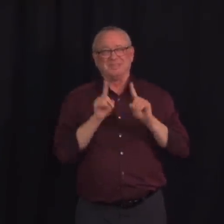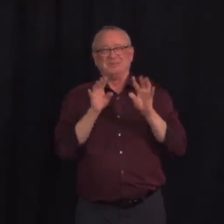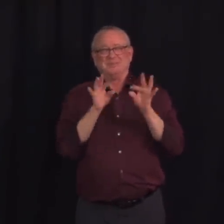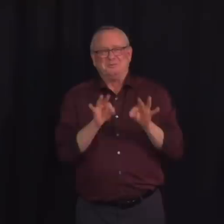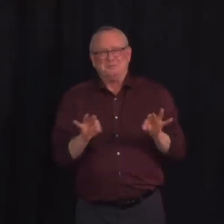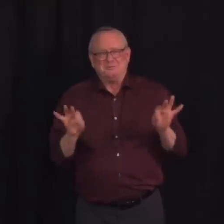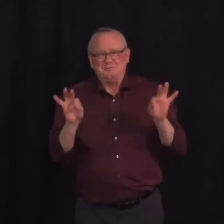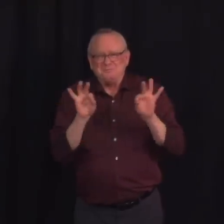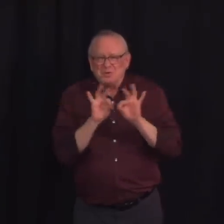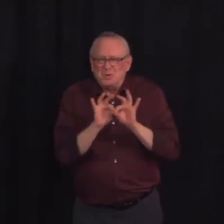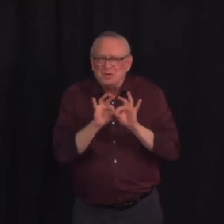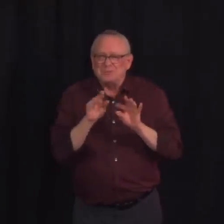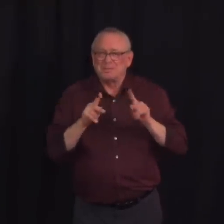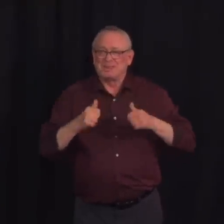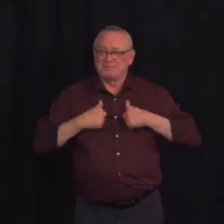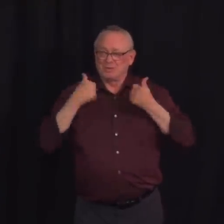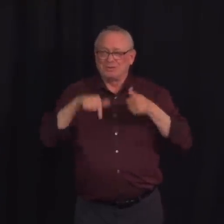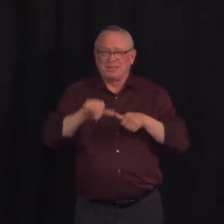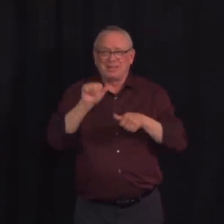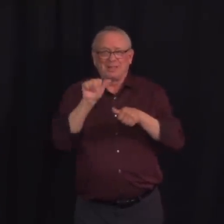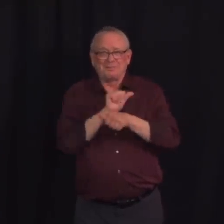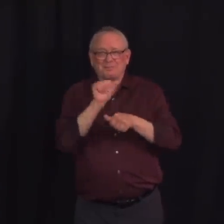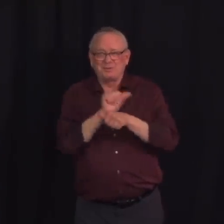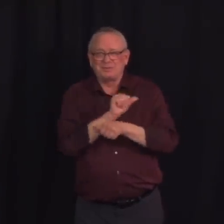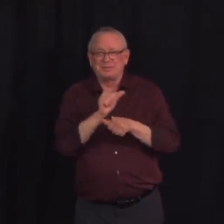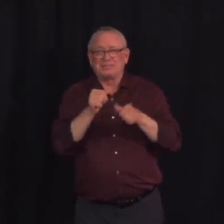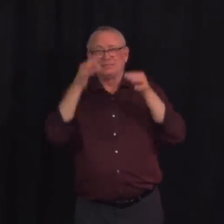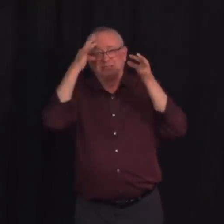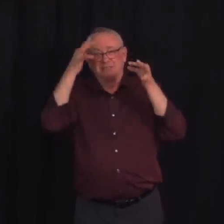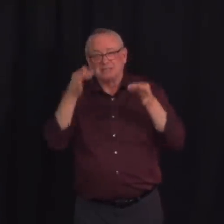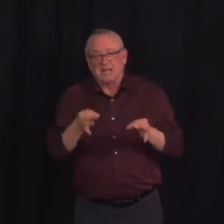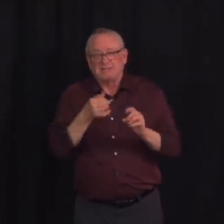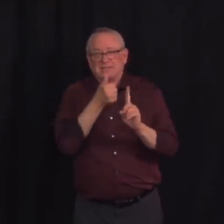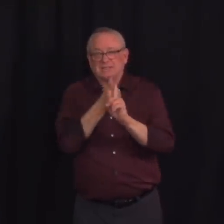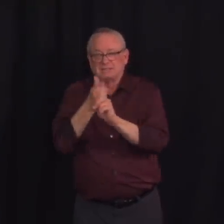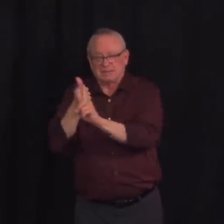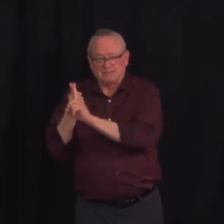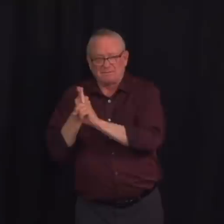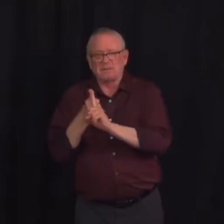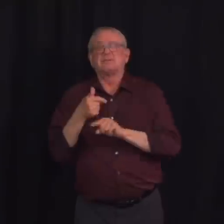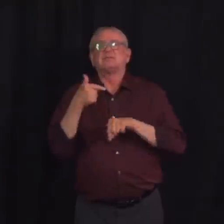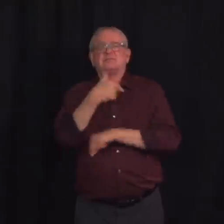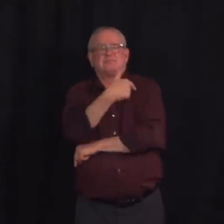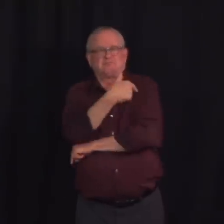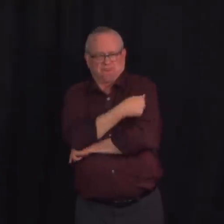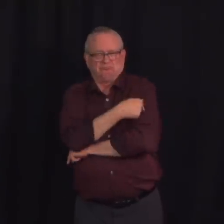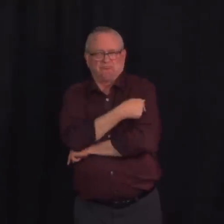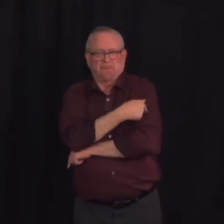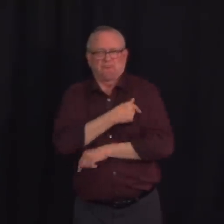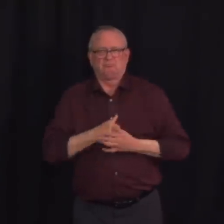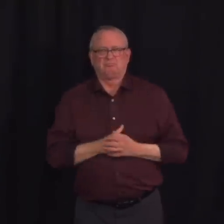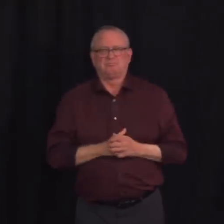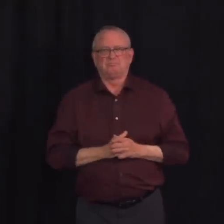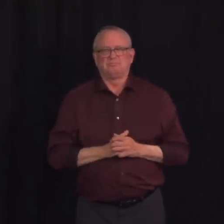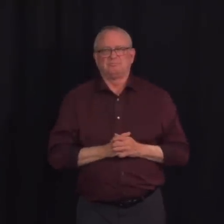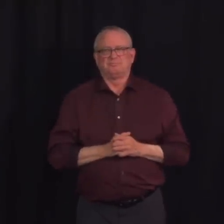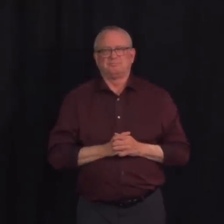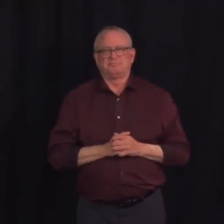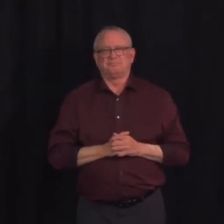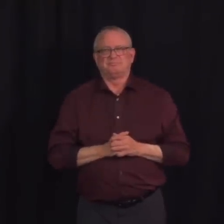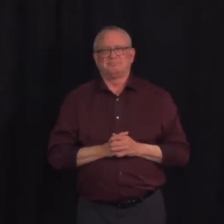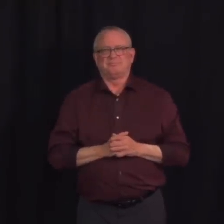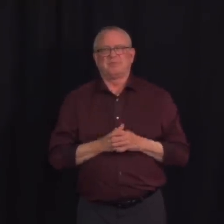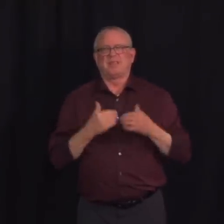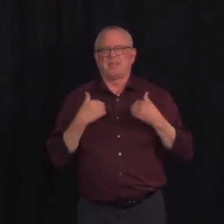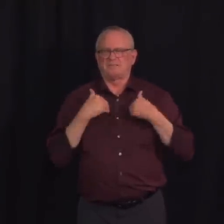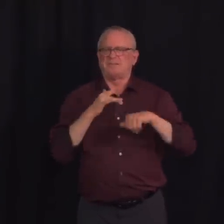choose to protect themselves and their communities by receiving vaccine. And again, those technicalities and details of how the Public Health Agency